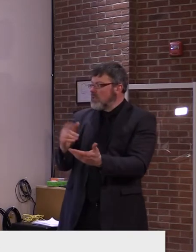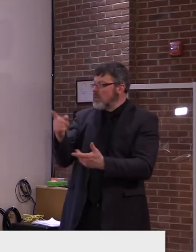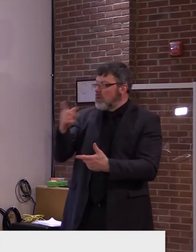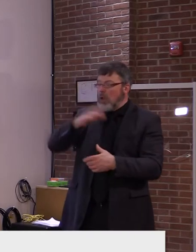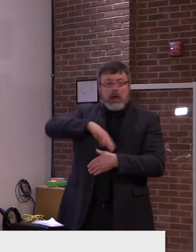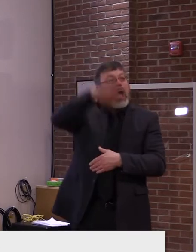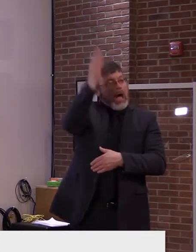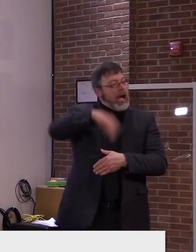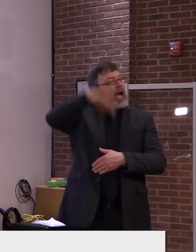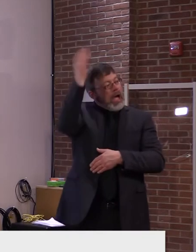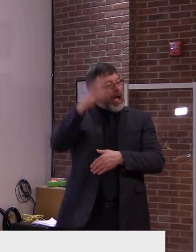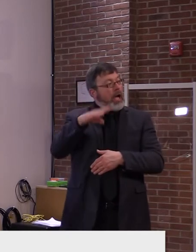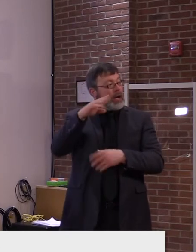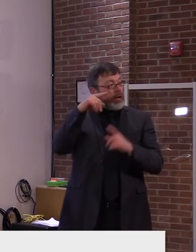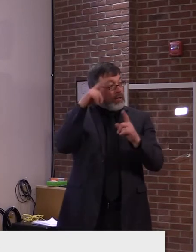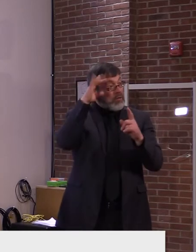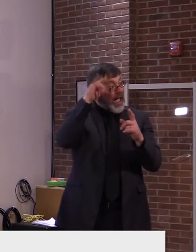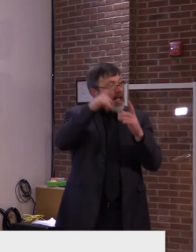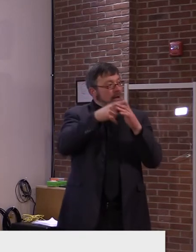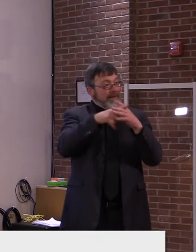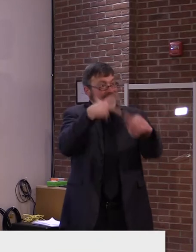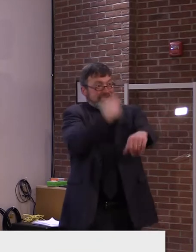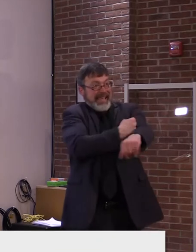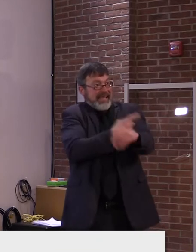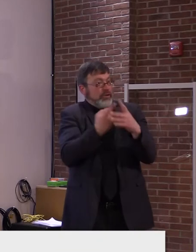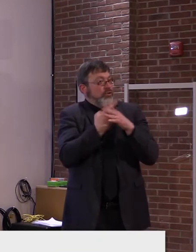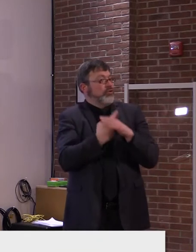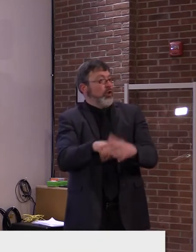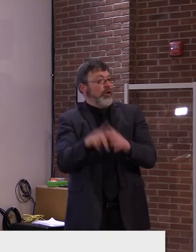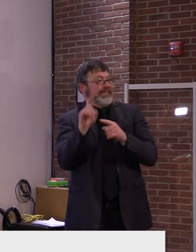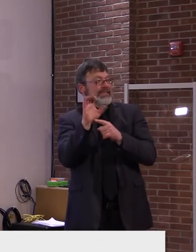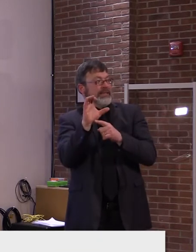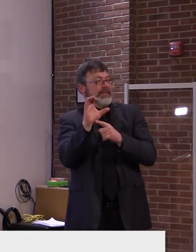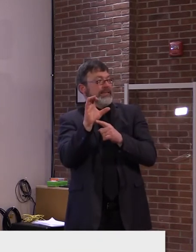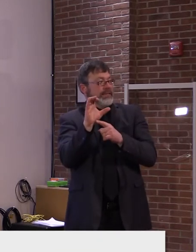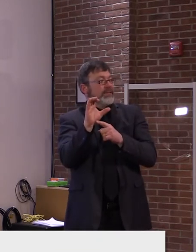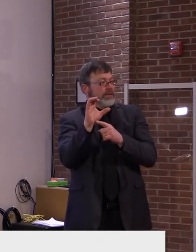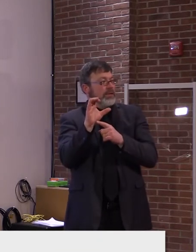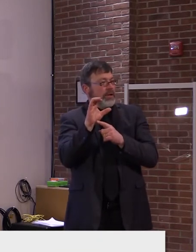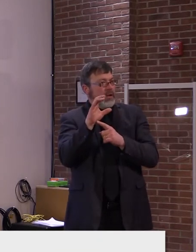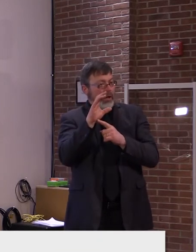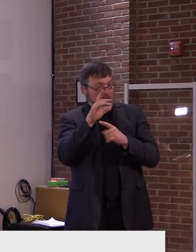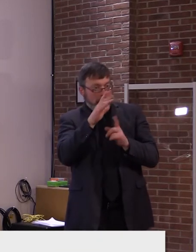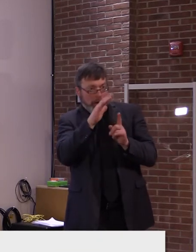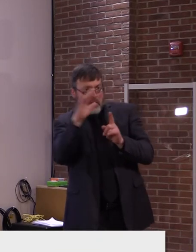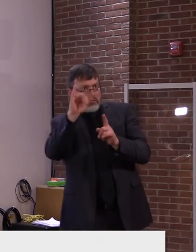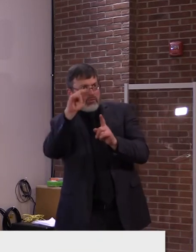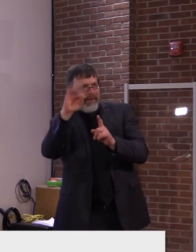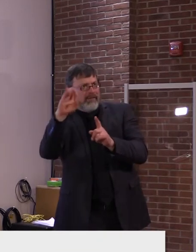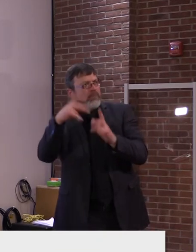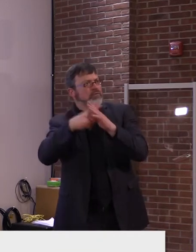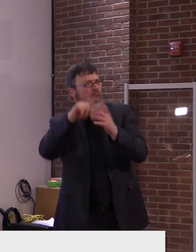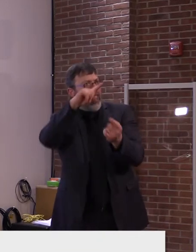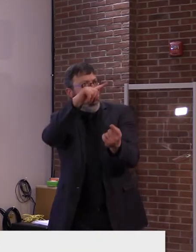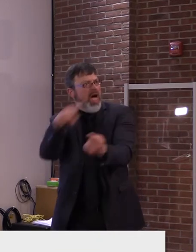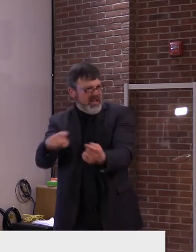later part of December, and this is where we're seeing now a significant effect.